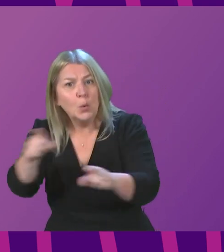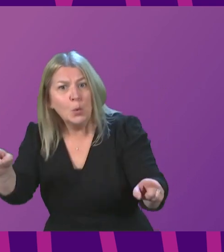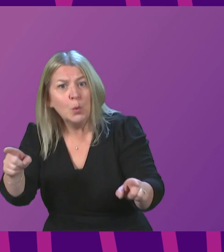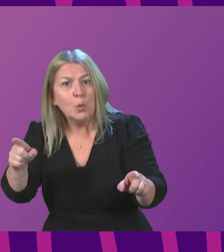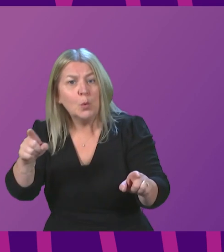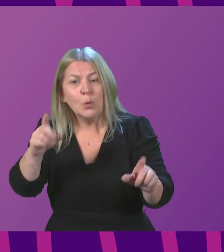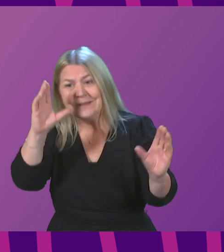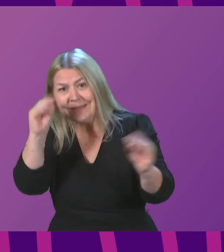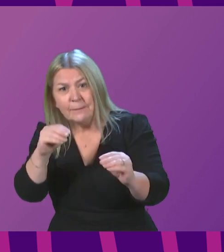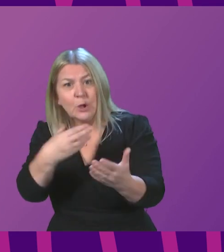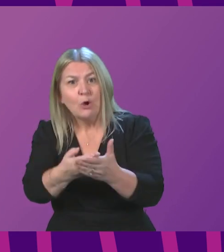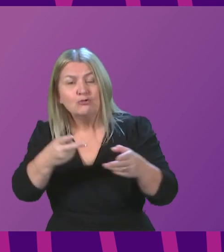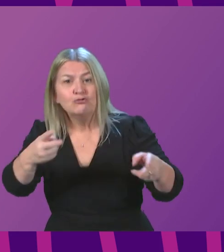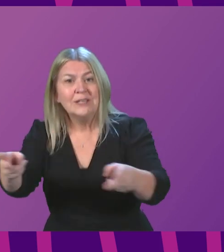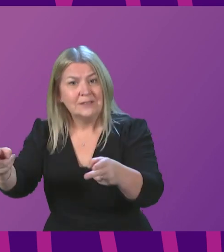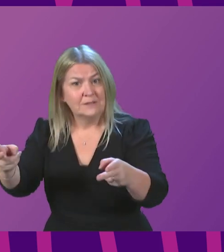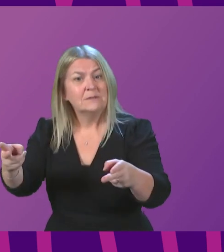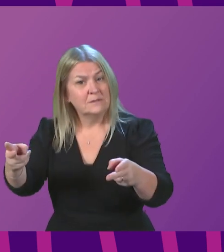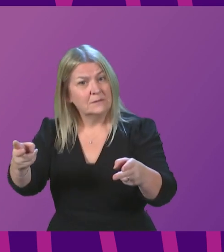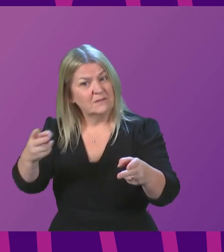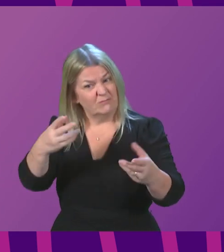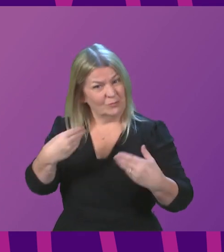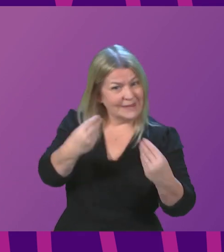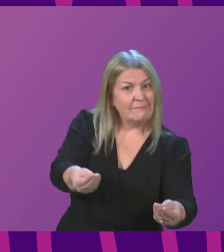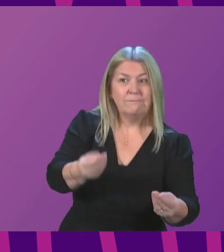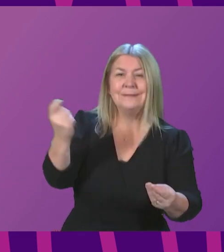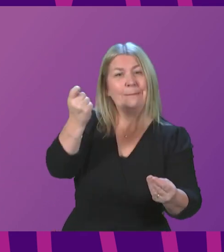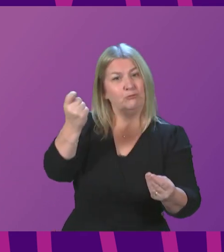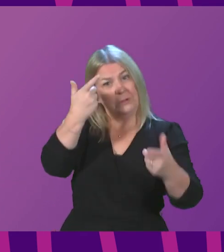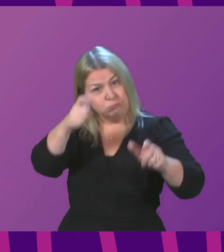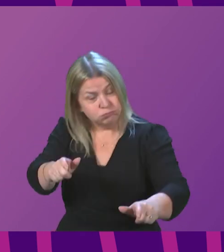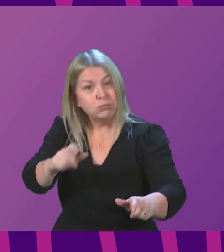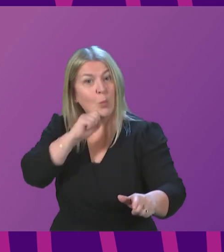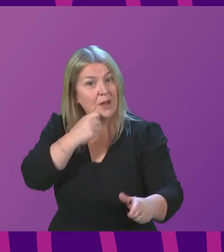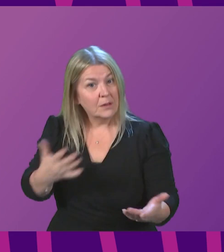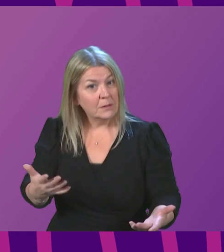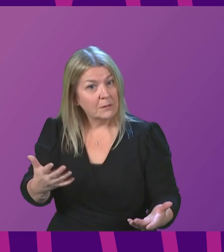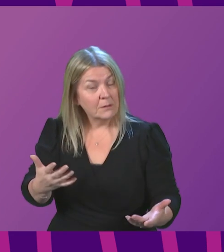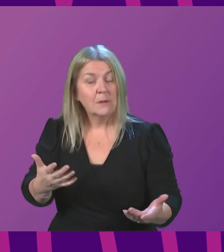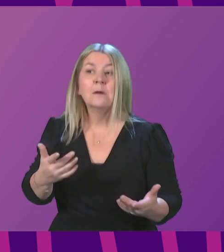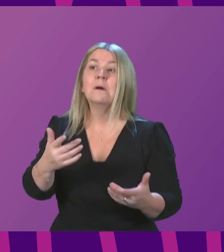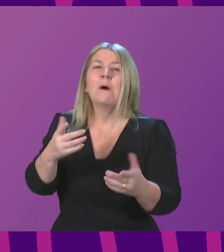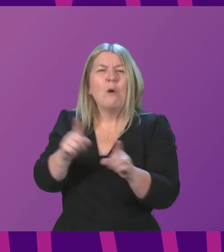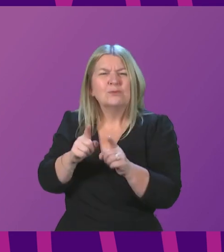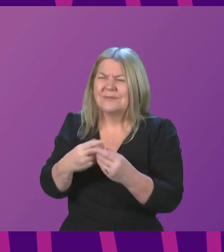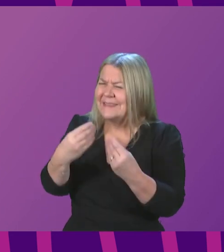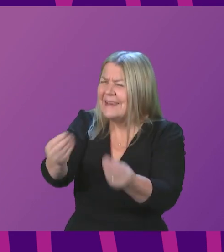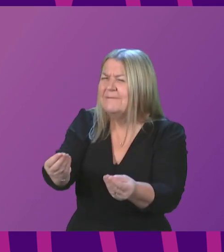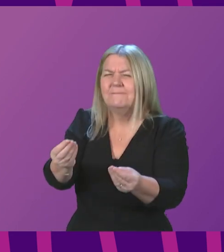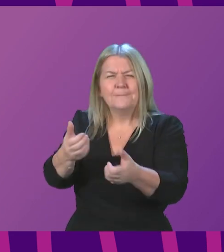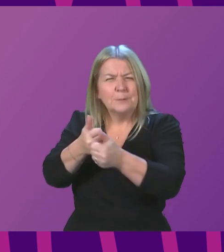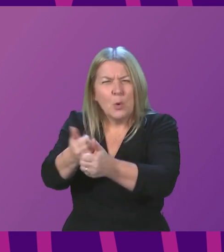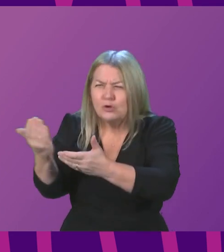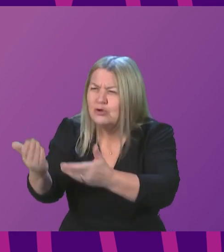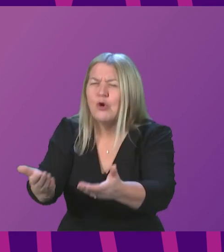And will she open up public buildings to allow volunteers to feed the most vulnerable in a safe and warm setting where support services